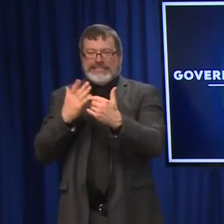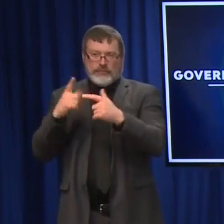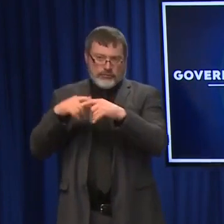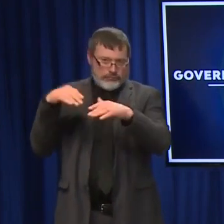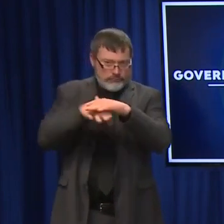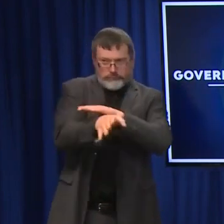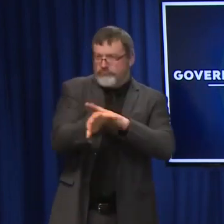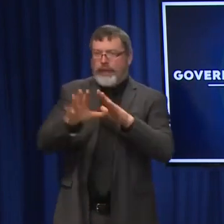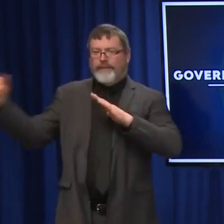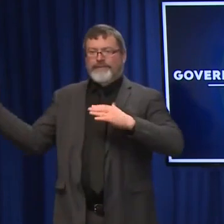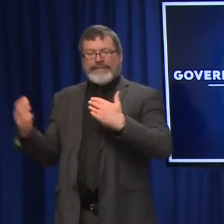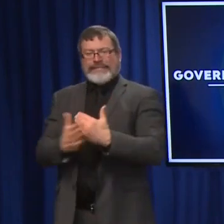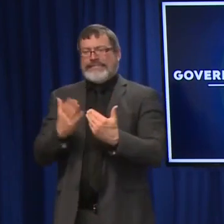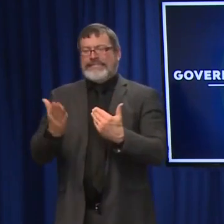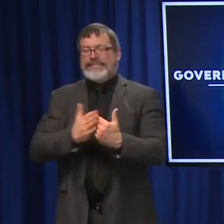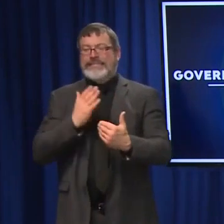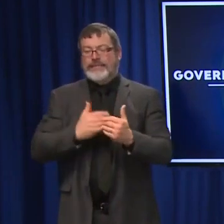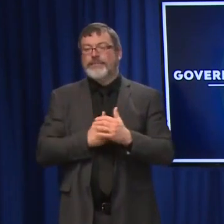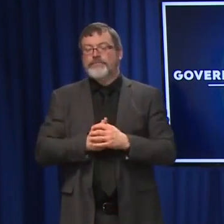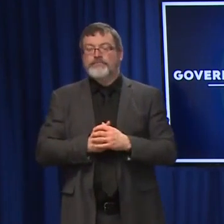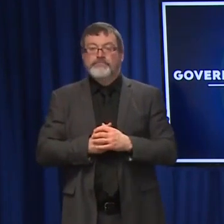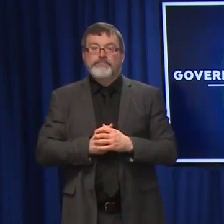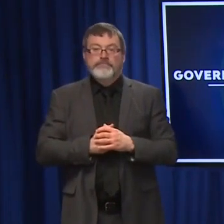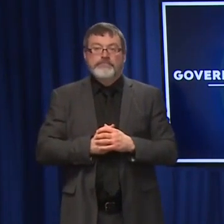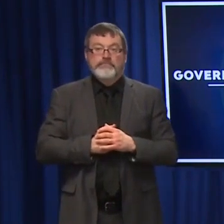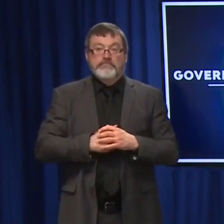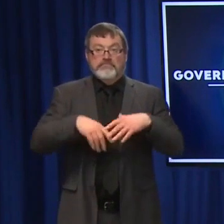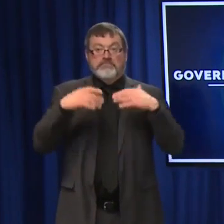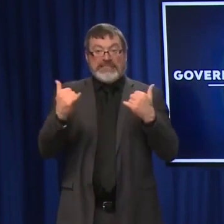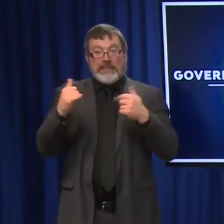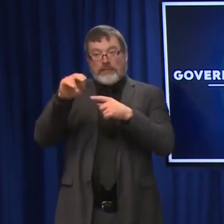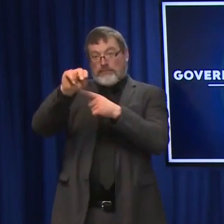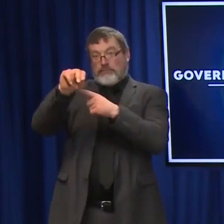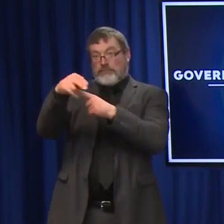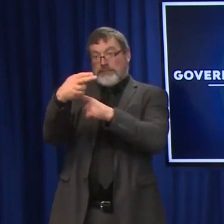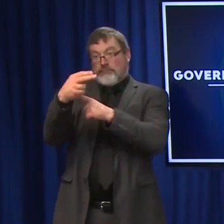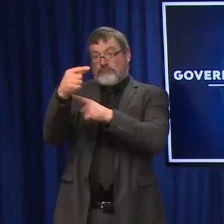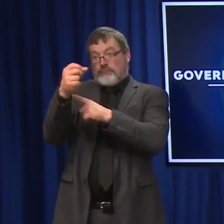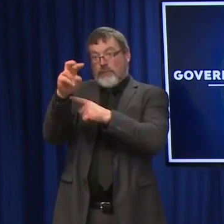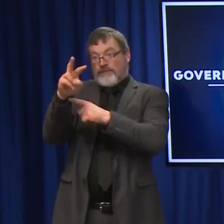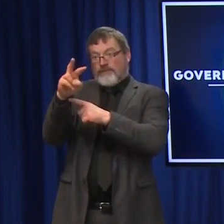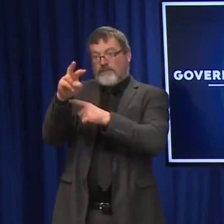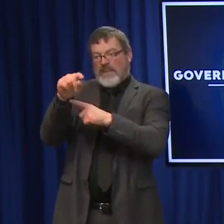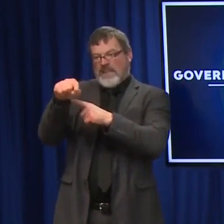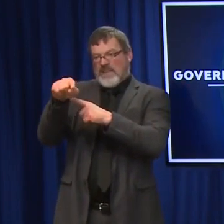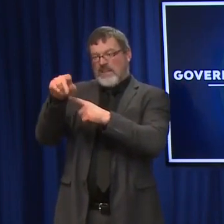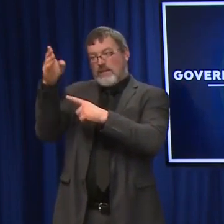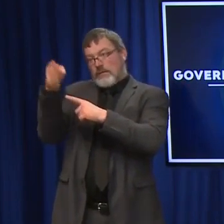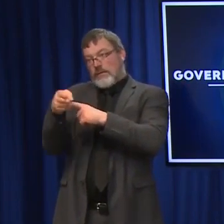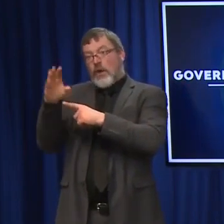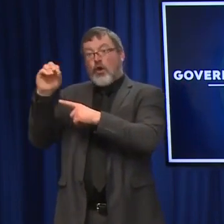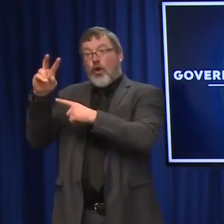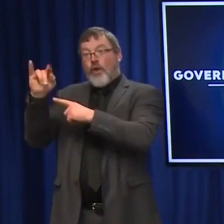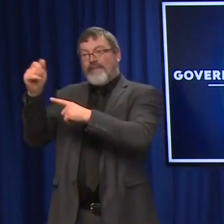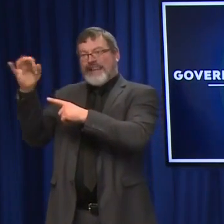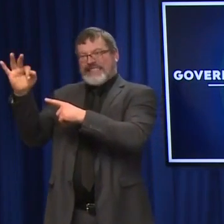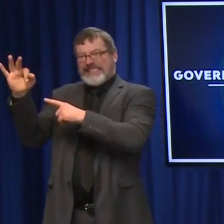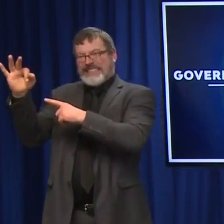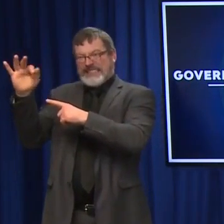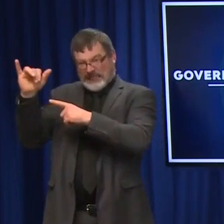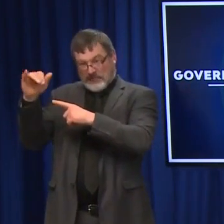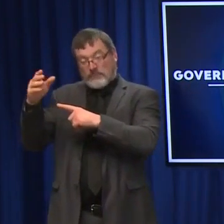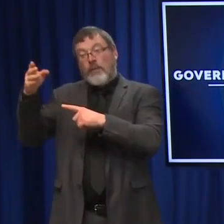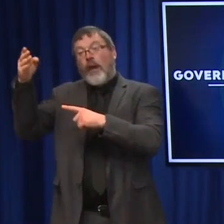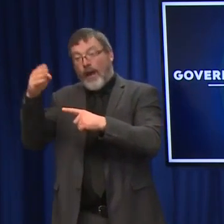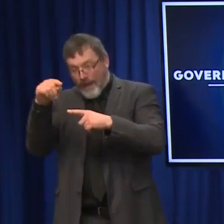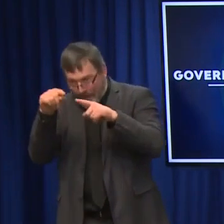So, nh.gov backslash COVID-19, and just click on the button that says Booster Blitz, and that'll open up all the opportunities. You can see where the